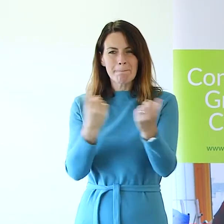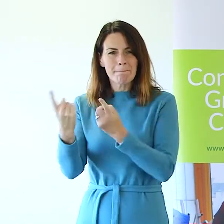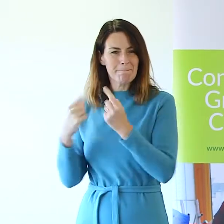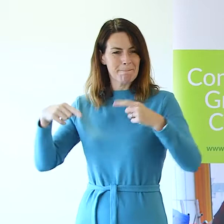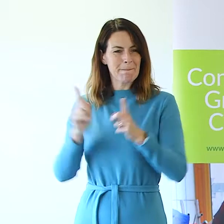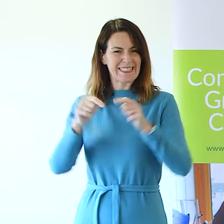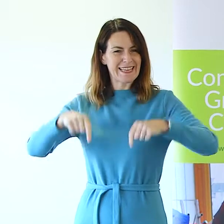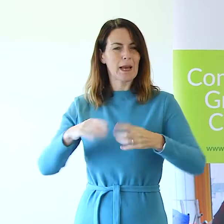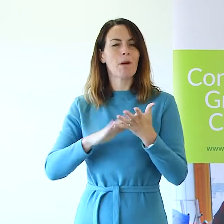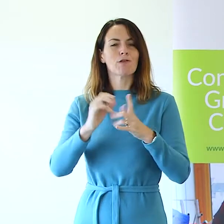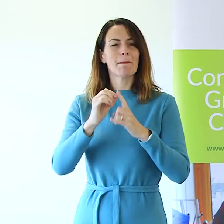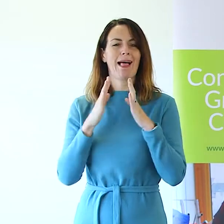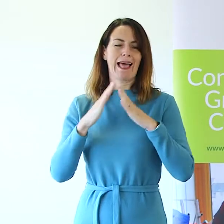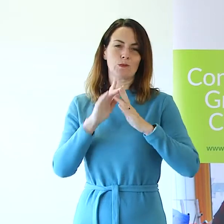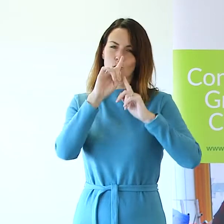Margaret Powerhouse